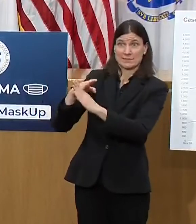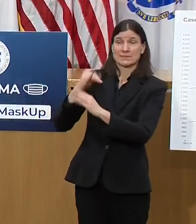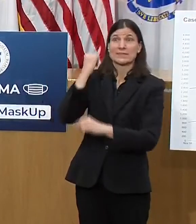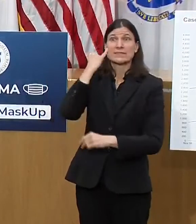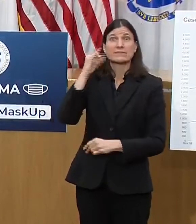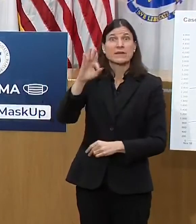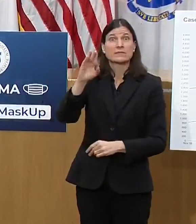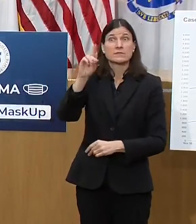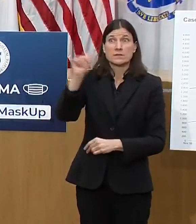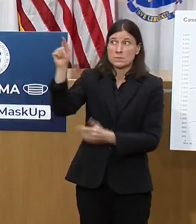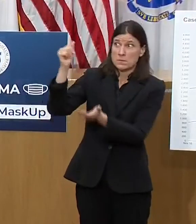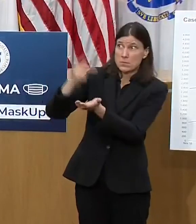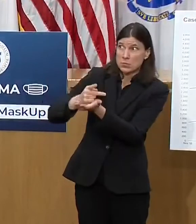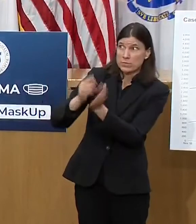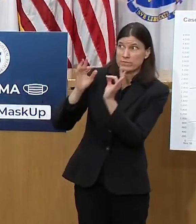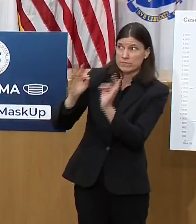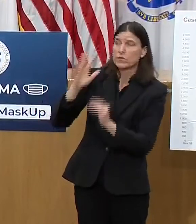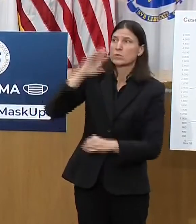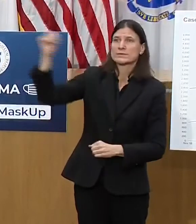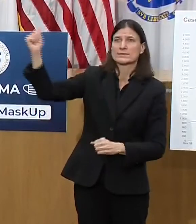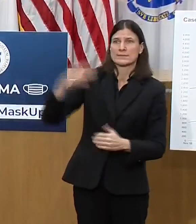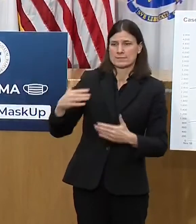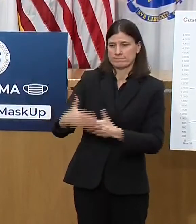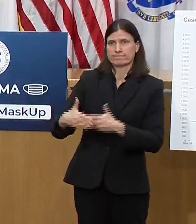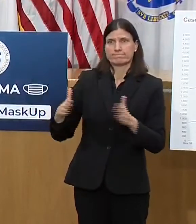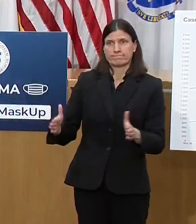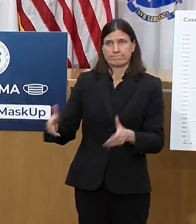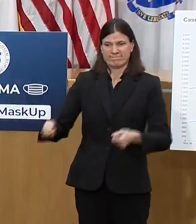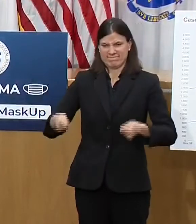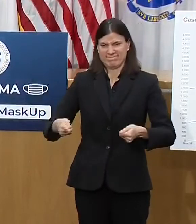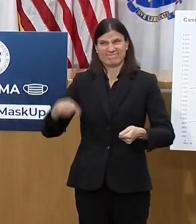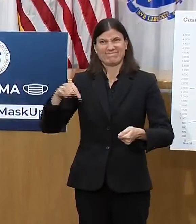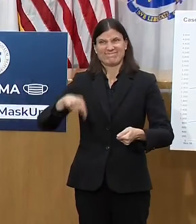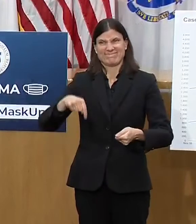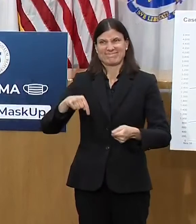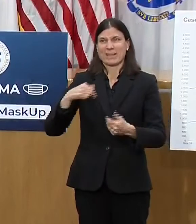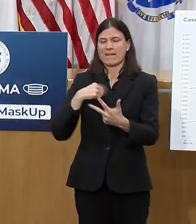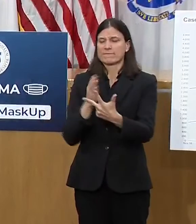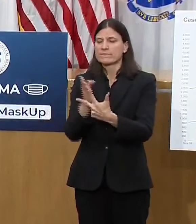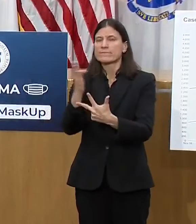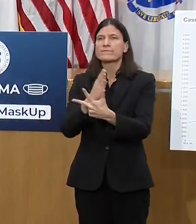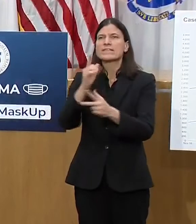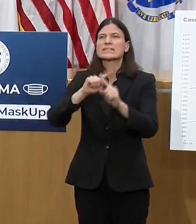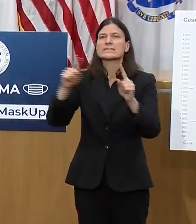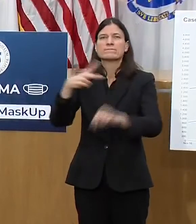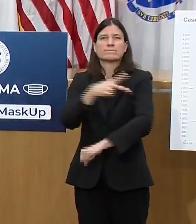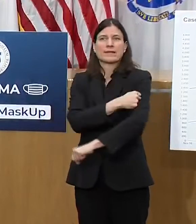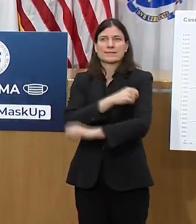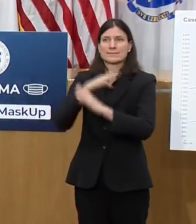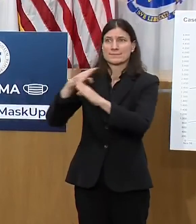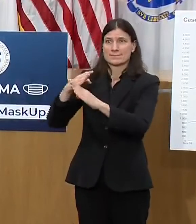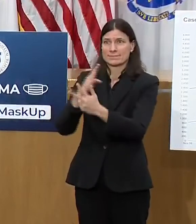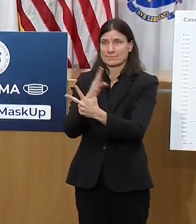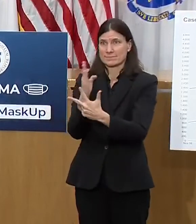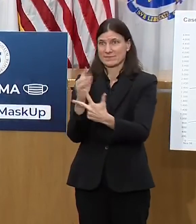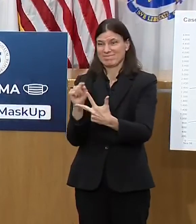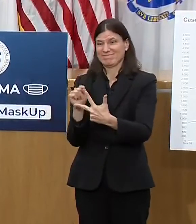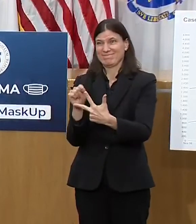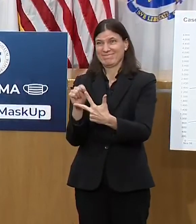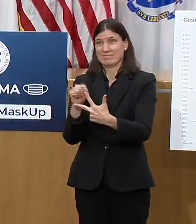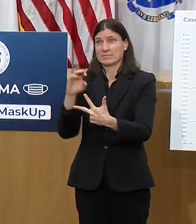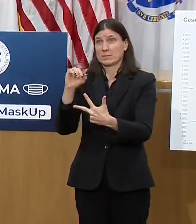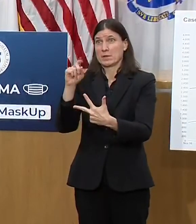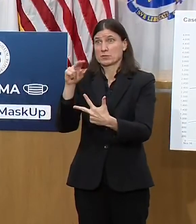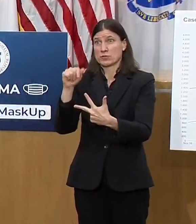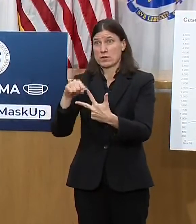distributed to hospitals, community health centers, and other large ambulatory care practices. In all, we expect to